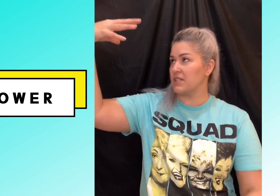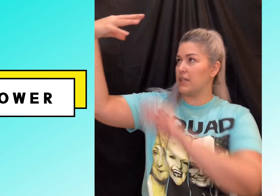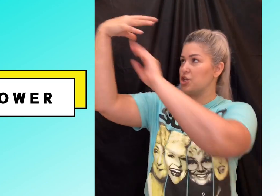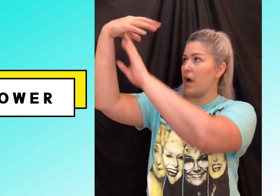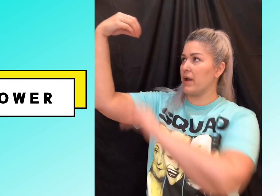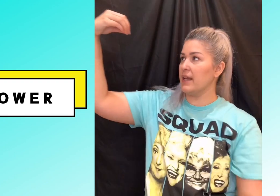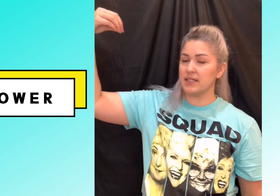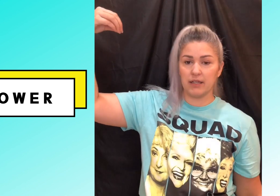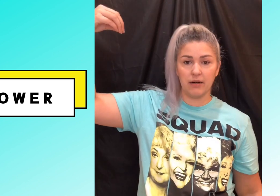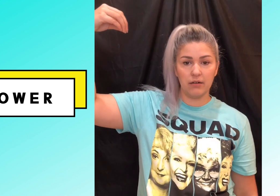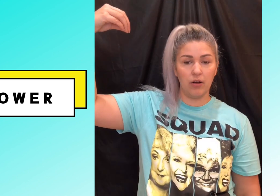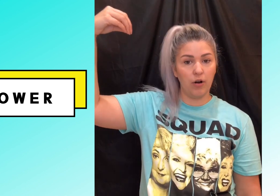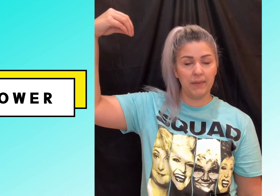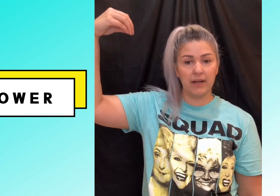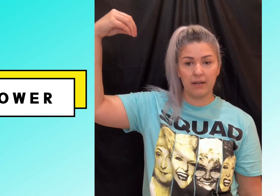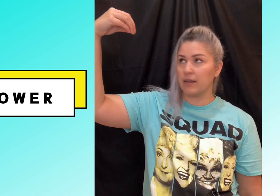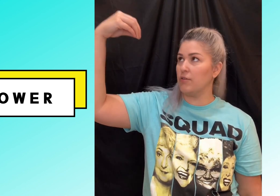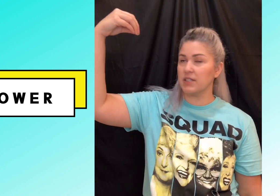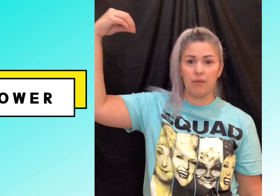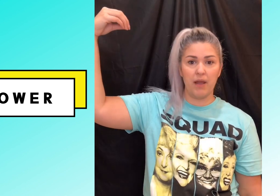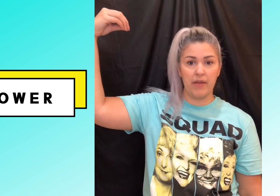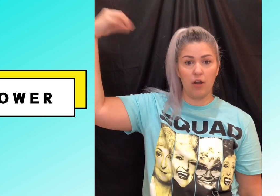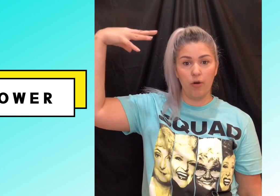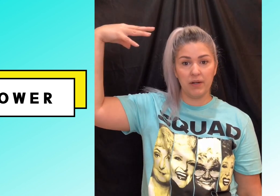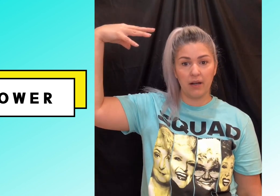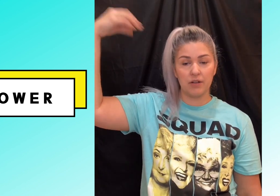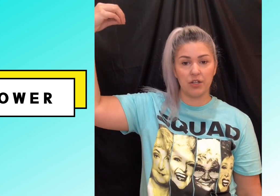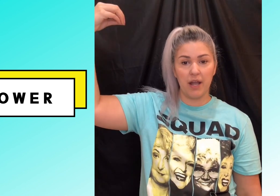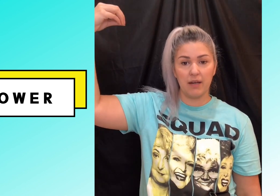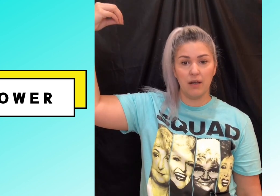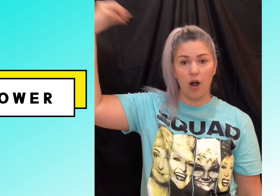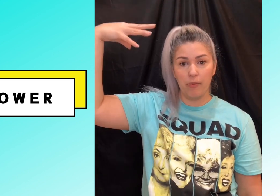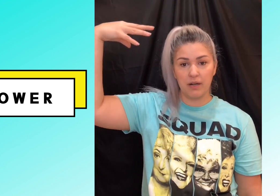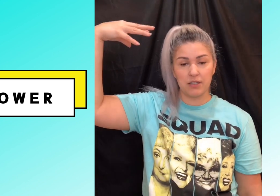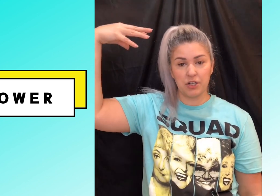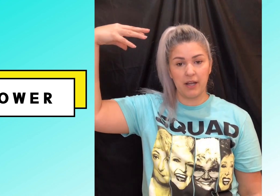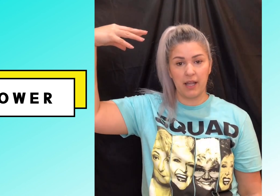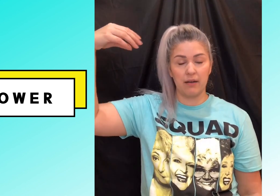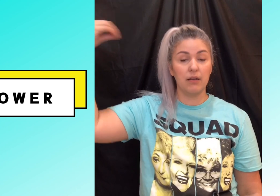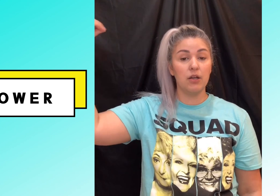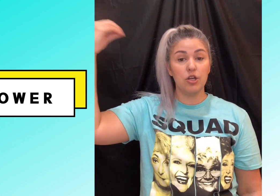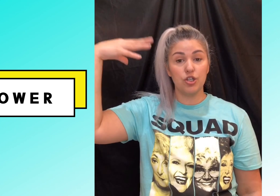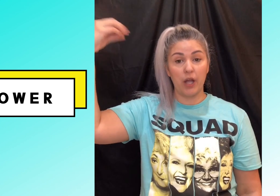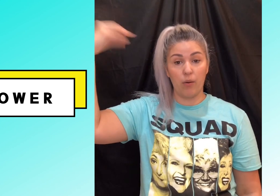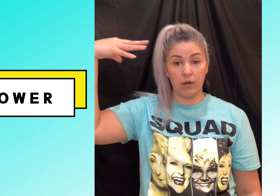it's like the shower head is here open it close it up and then open it onto your head open it onto your head again shower